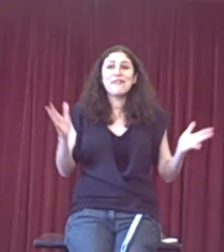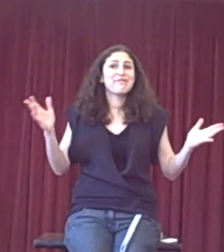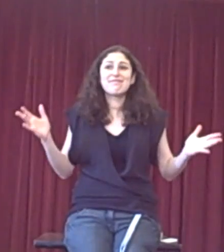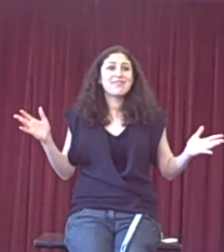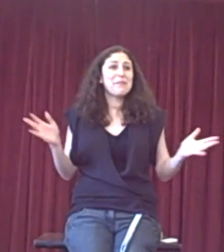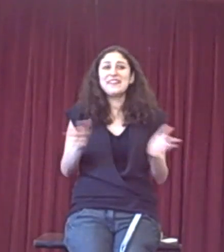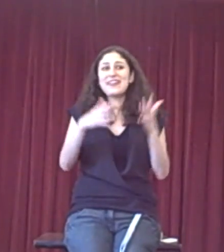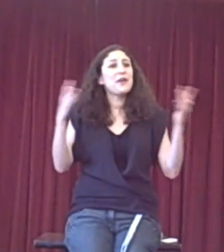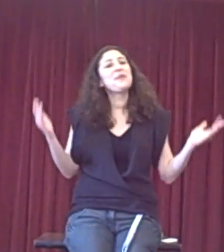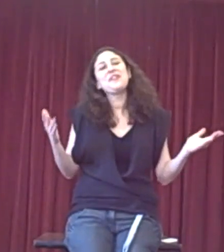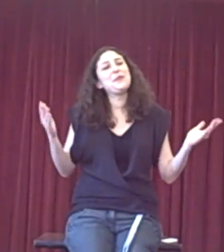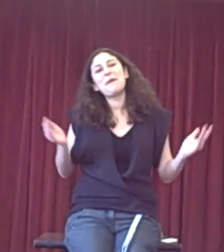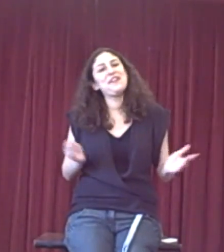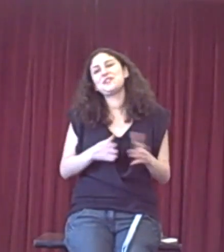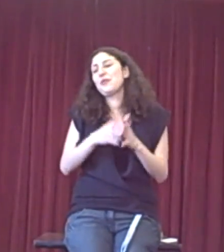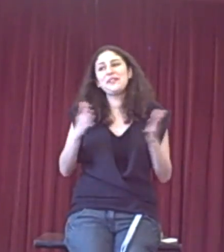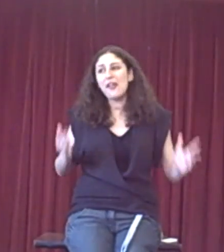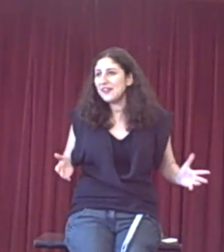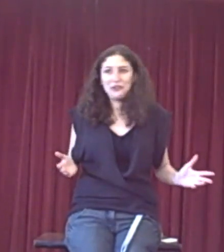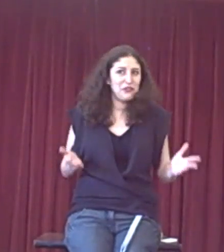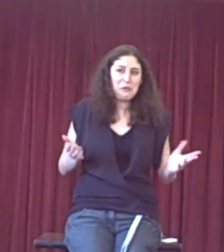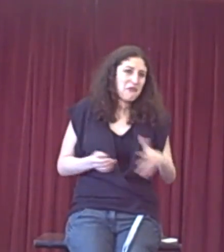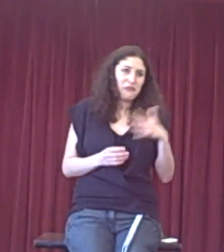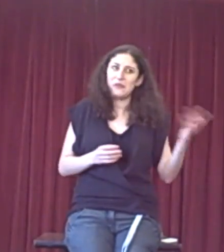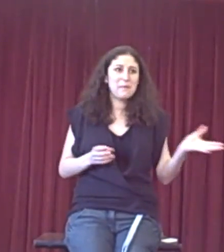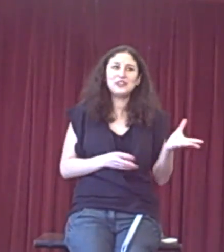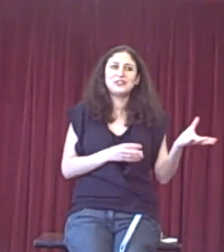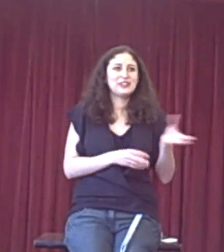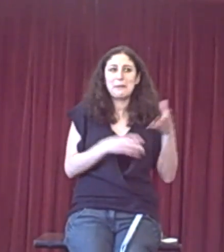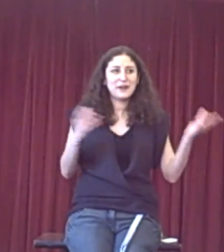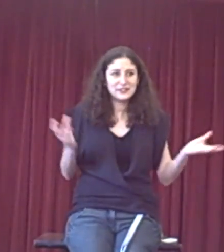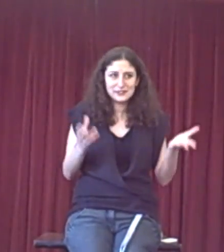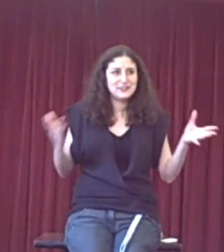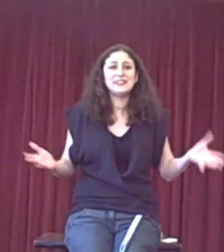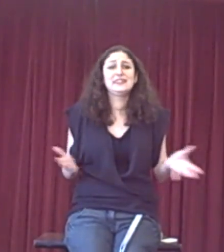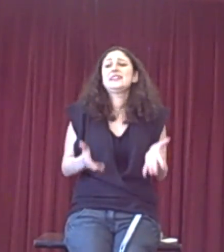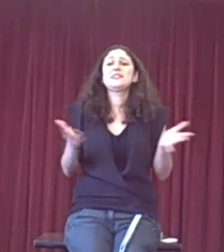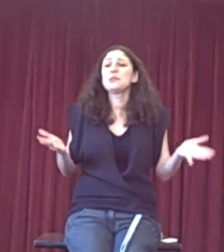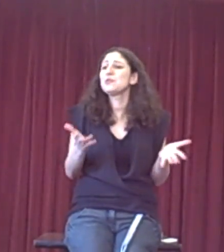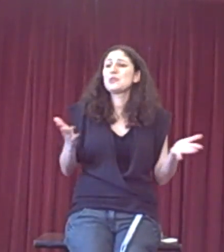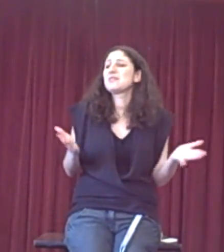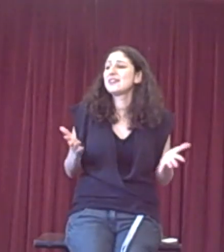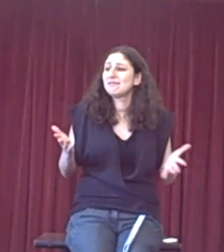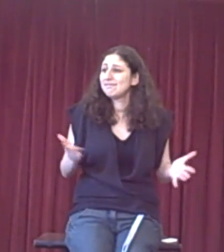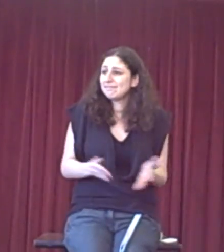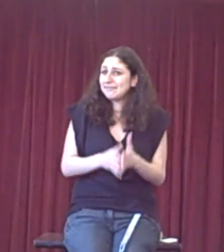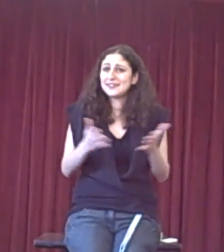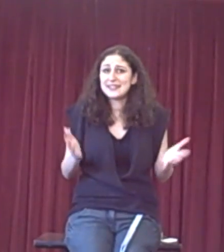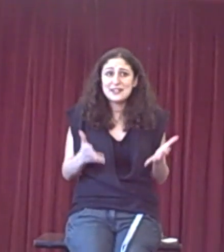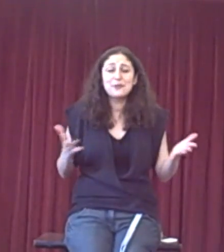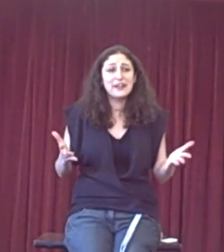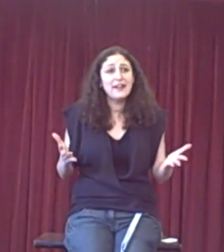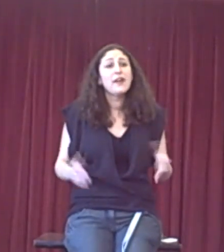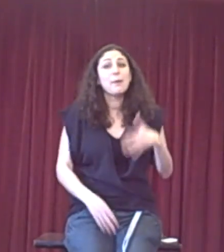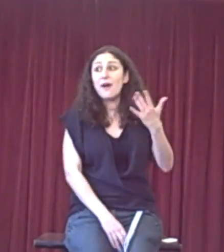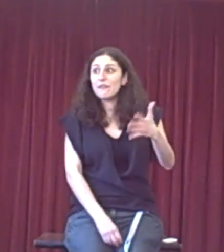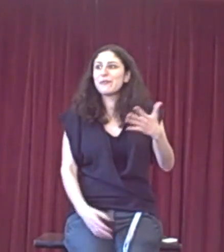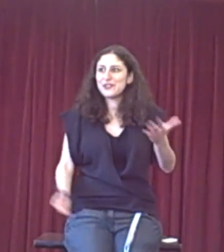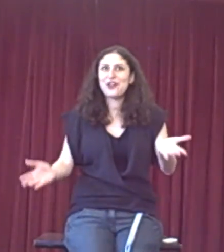something's going on in the debate that's got nothing to do with emotion, you should get passed or defeated, then it's not your job to deal with it, apart from to show